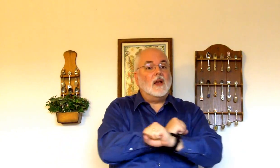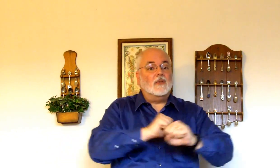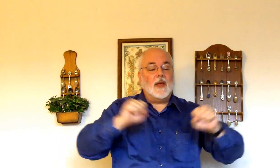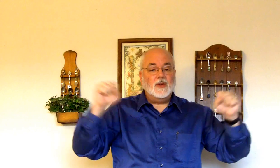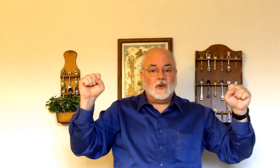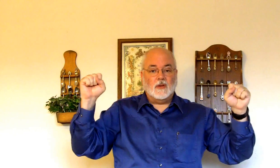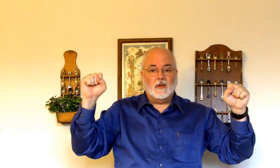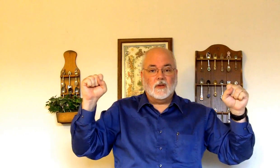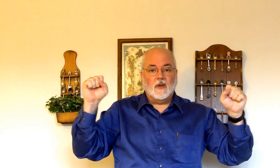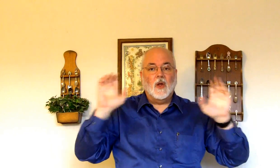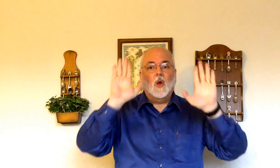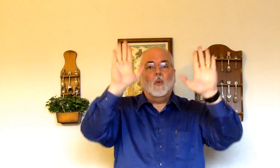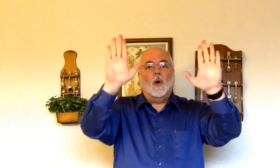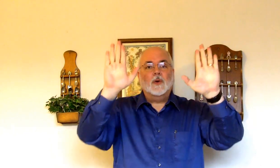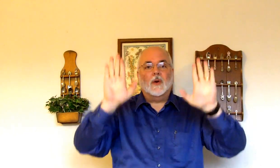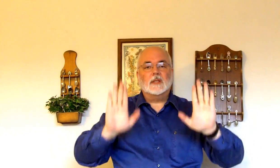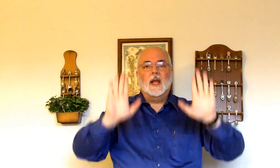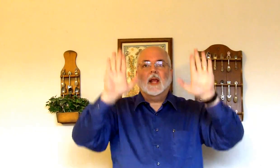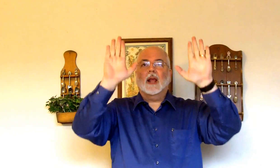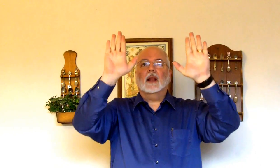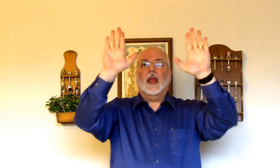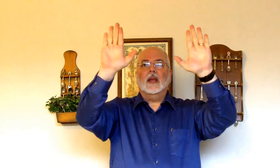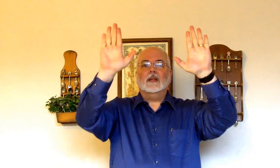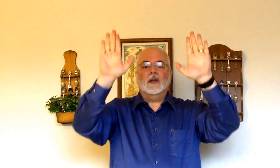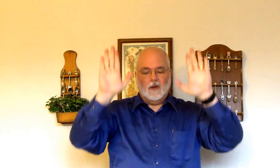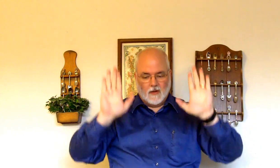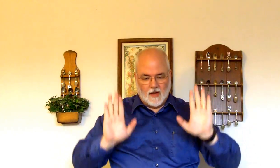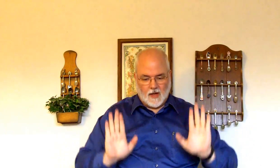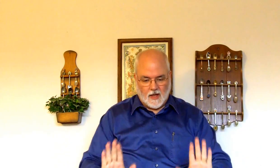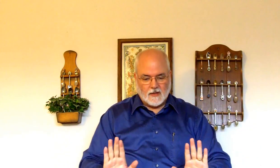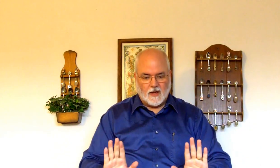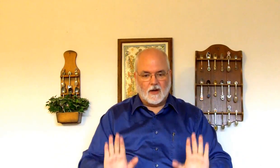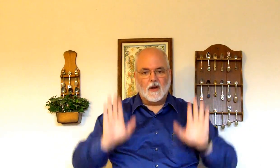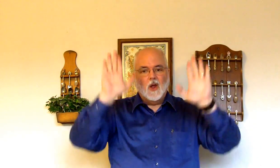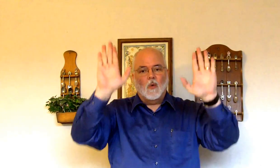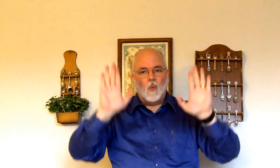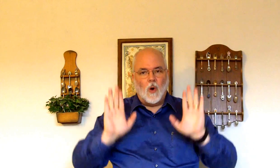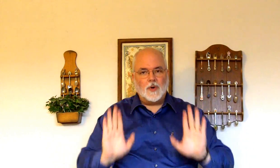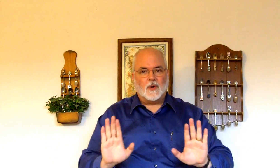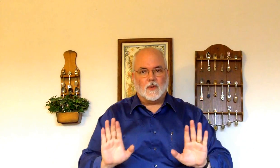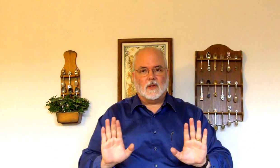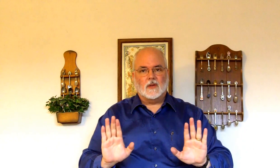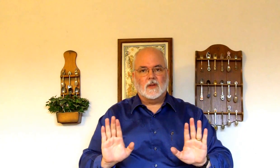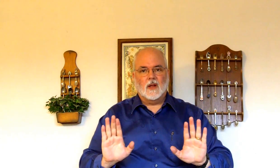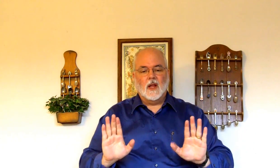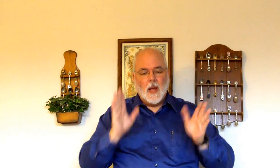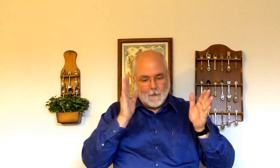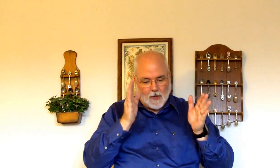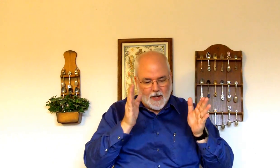Salvation. Wondrous. Hands here. Hands there. Wonderful. Plan.